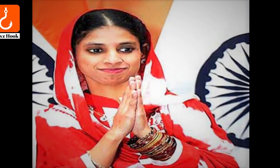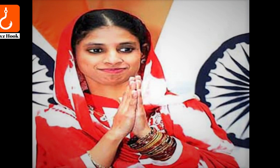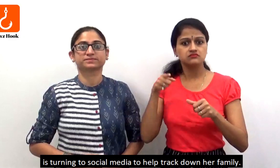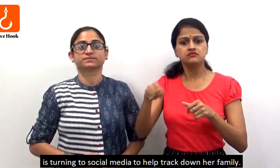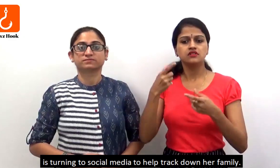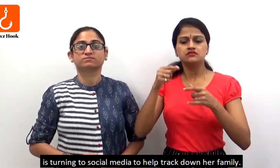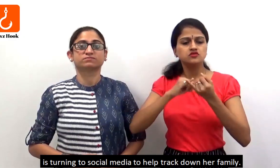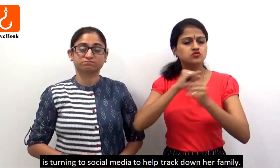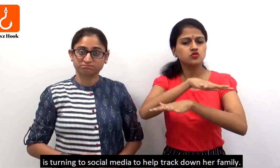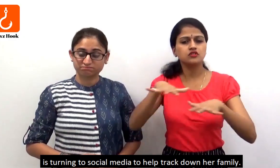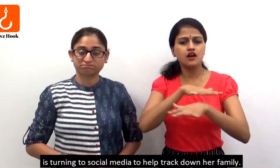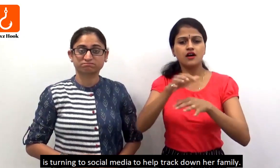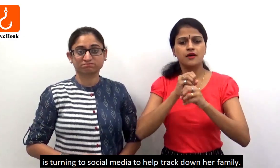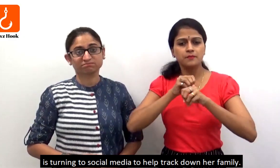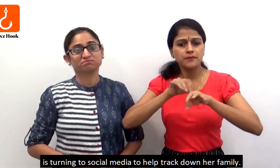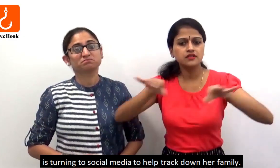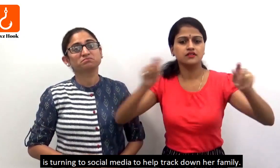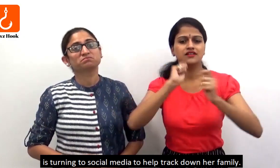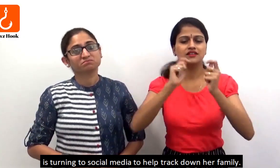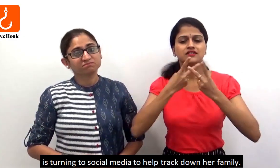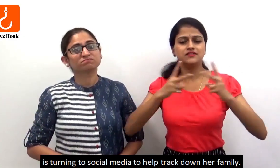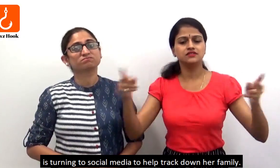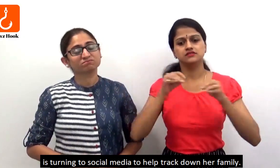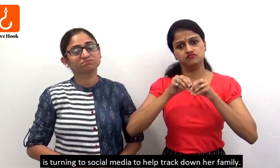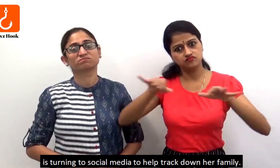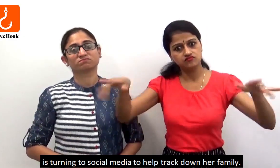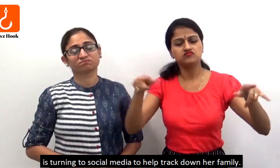PIC is turning to social media to help track down her family.